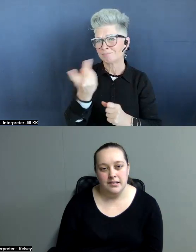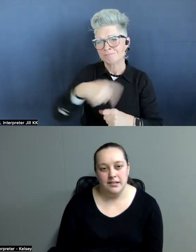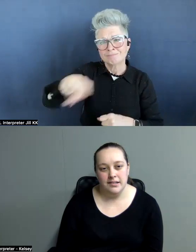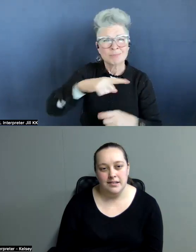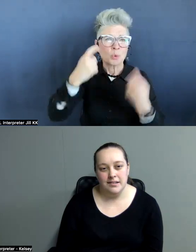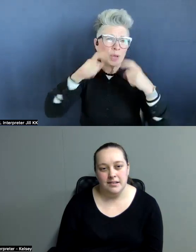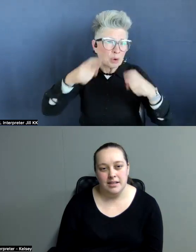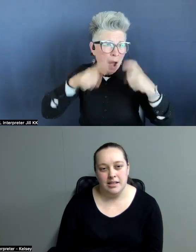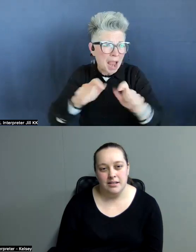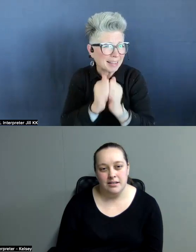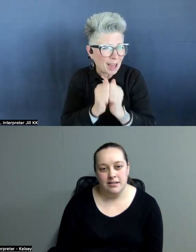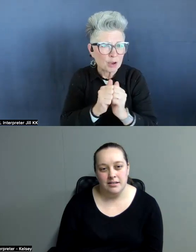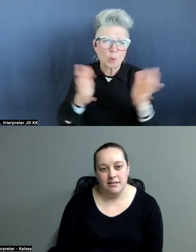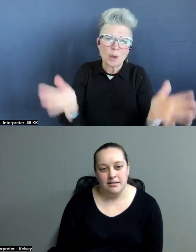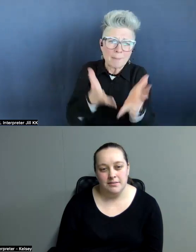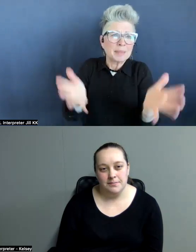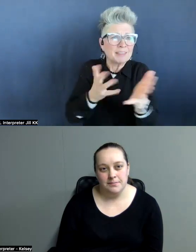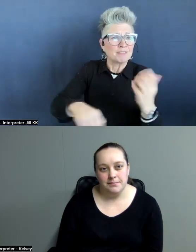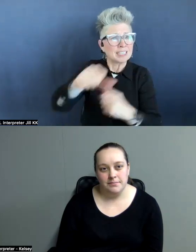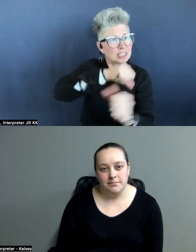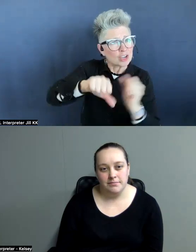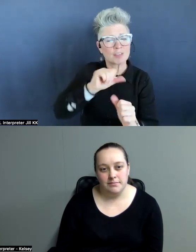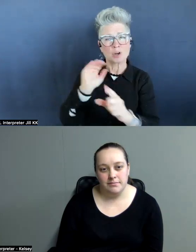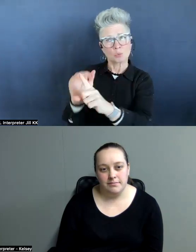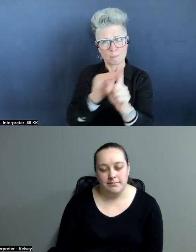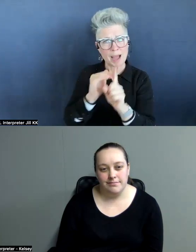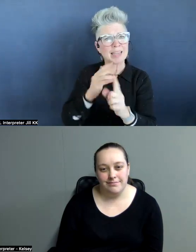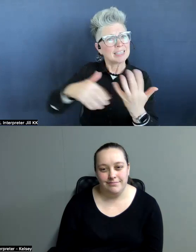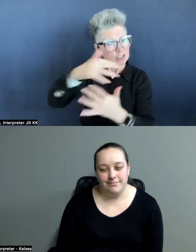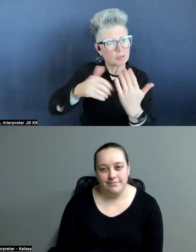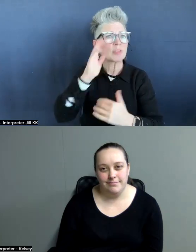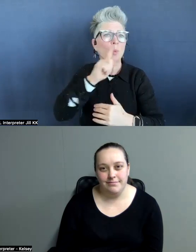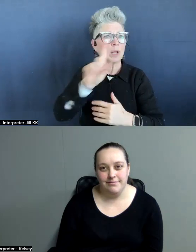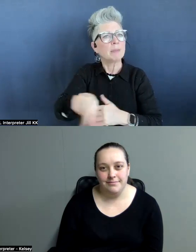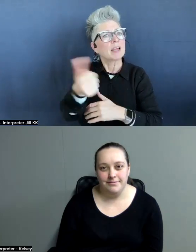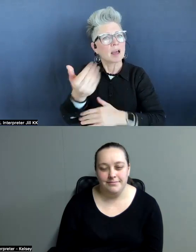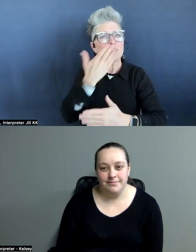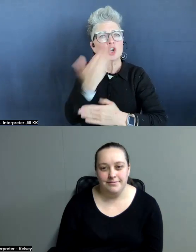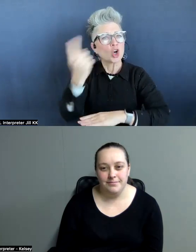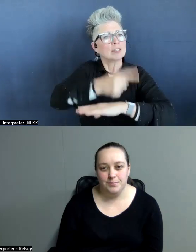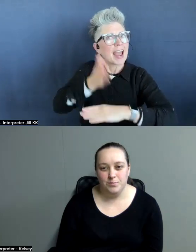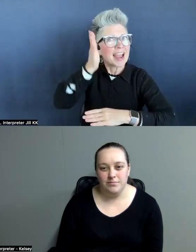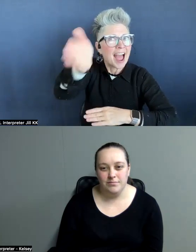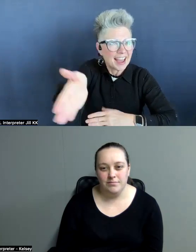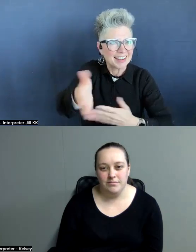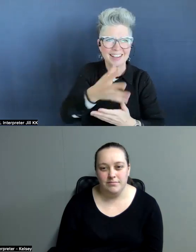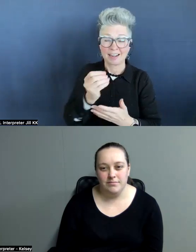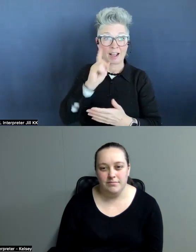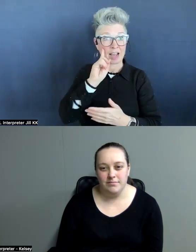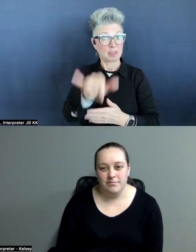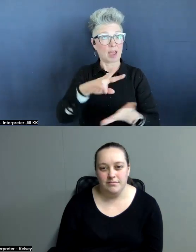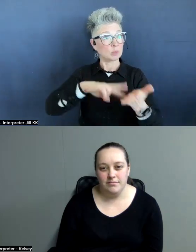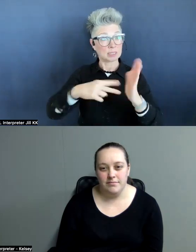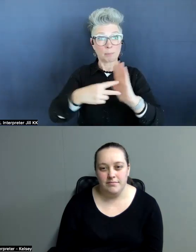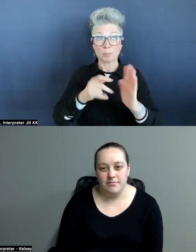uplift each other and remind each other there's going to be another good day ahead. And I think that was the whole purpose